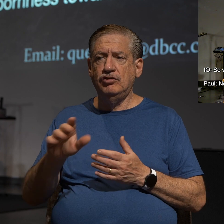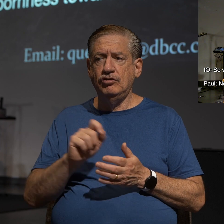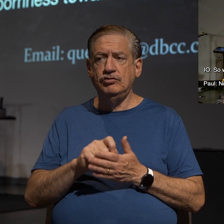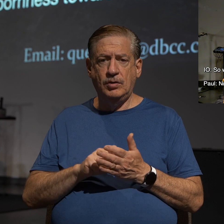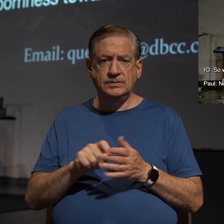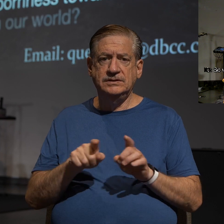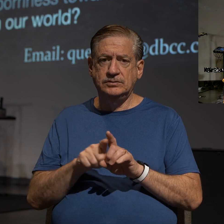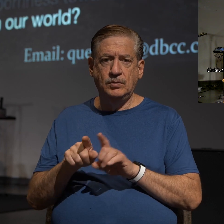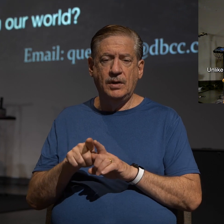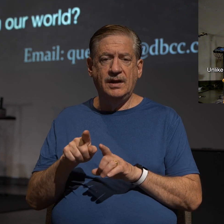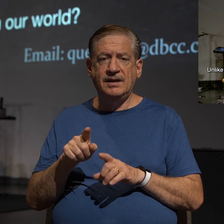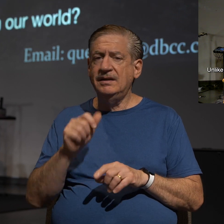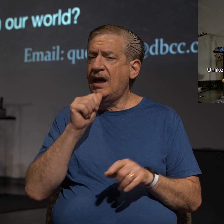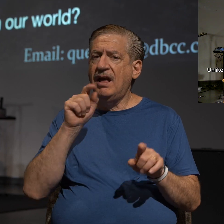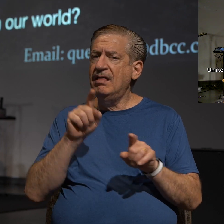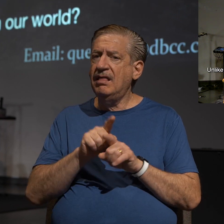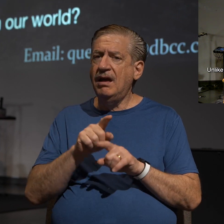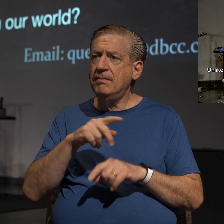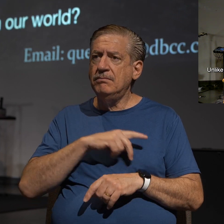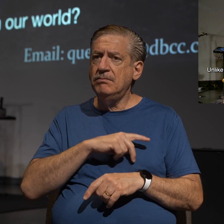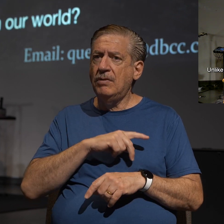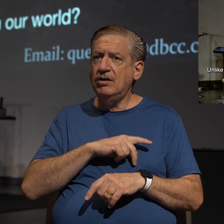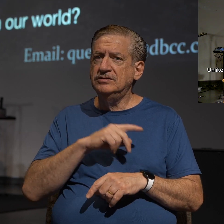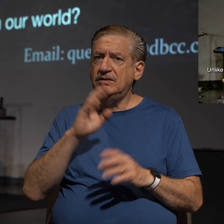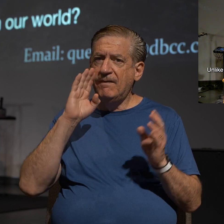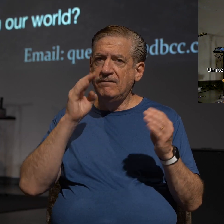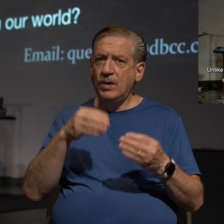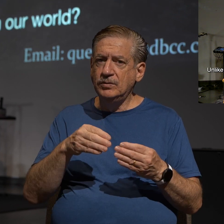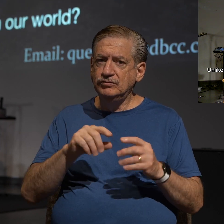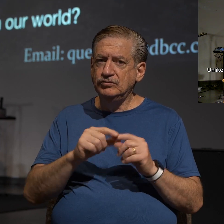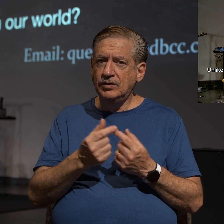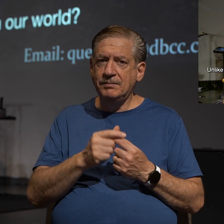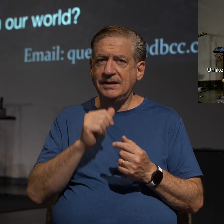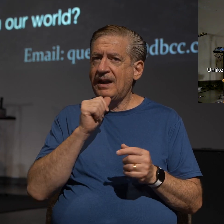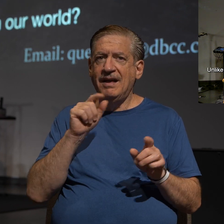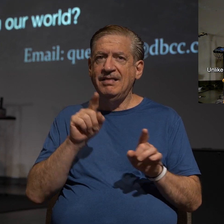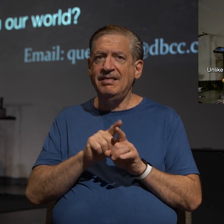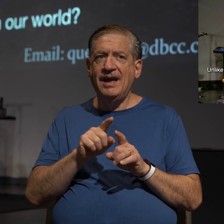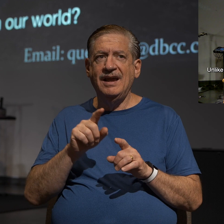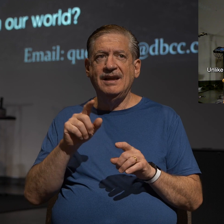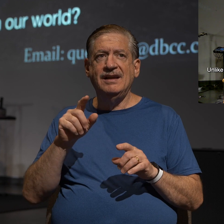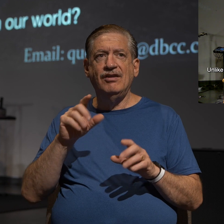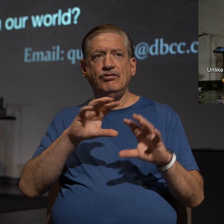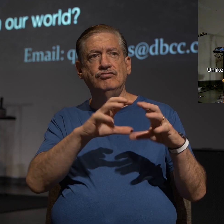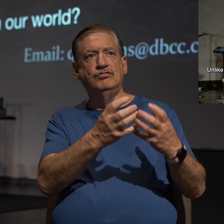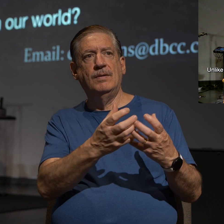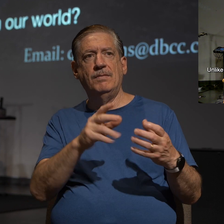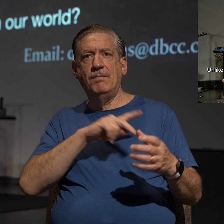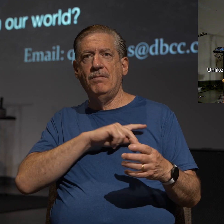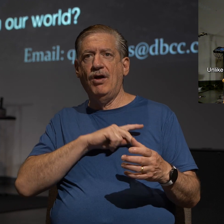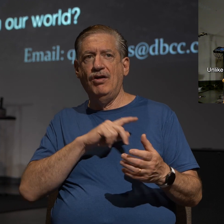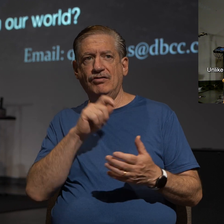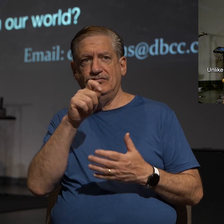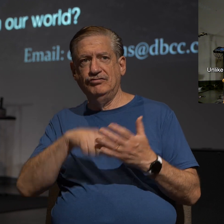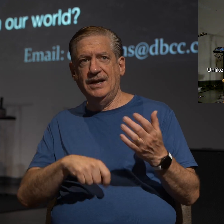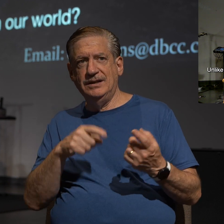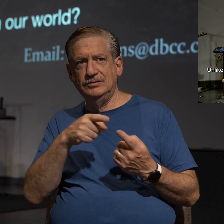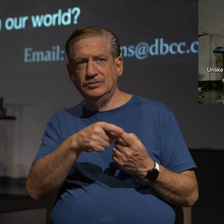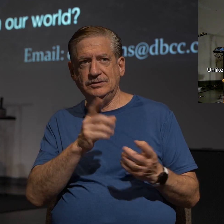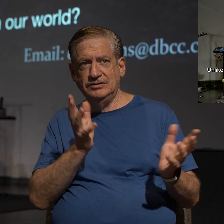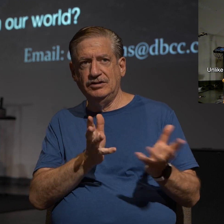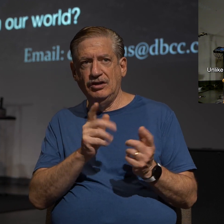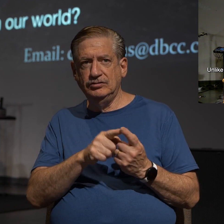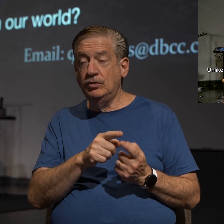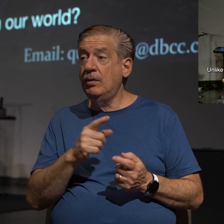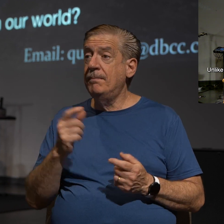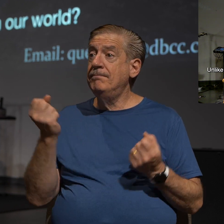unlike Paul's focus group, unlike the group that Paul was writing to and talking to, many of the people that we interact with